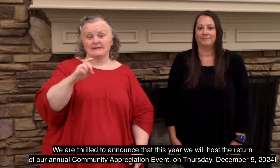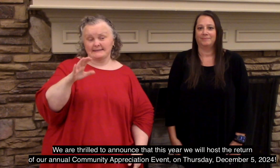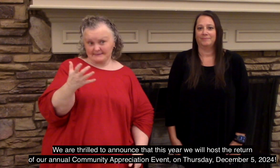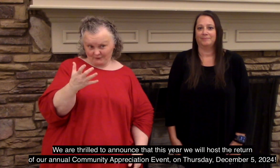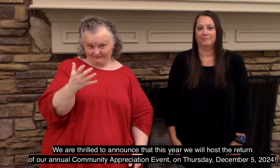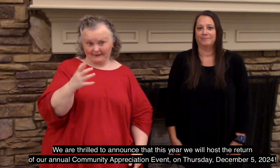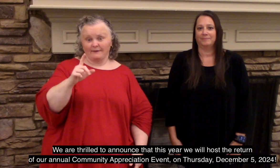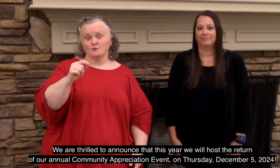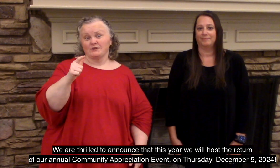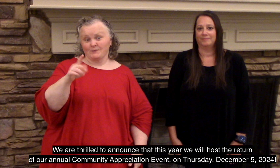5th, 2024.